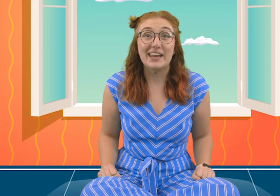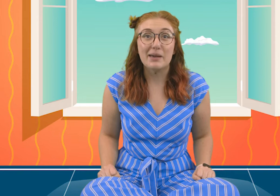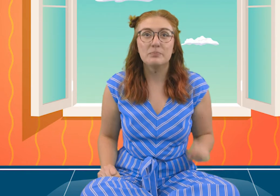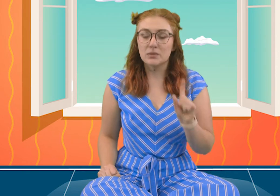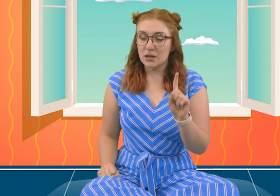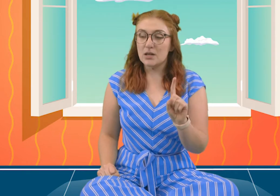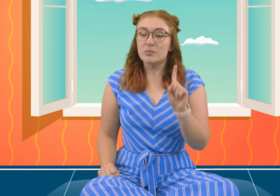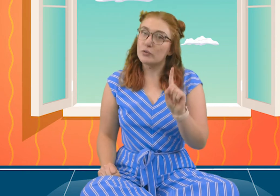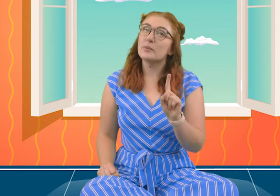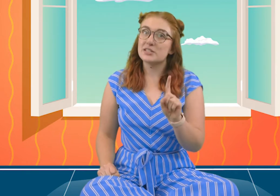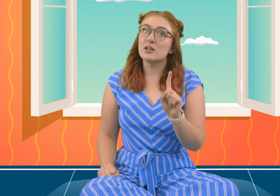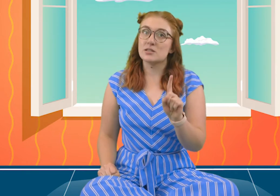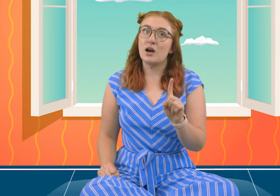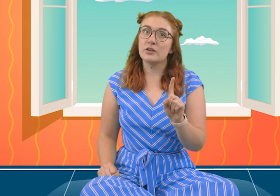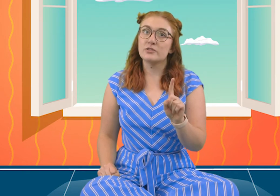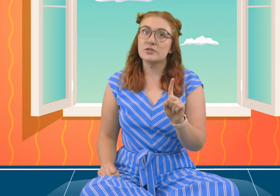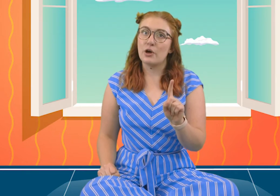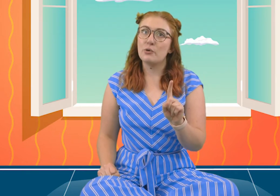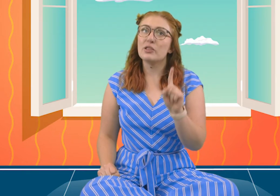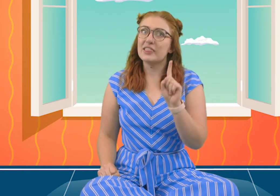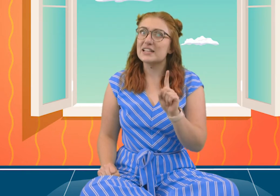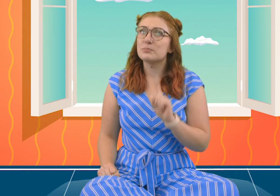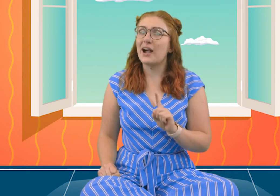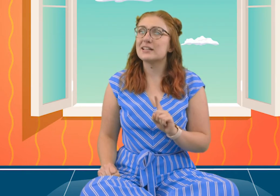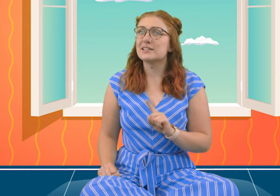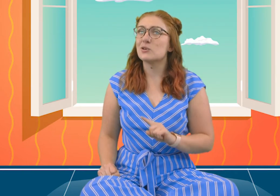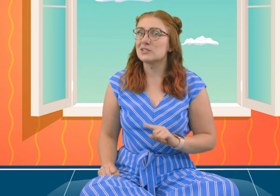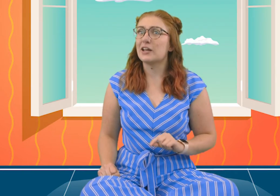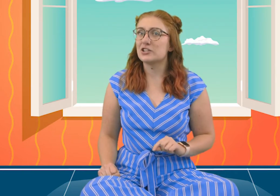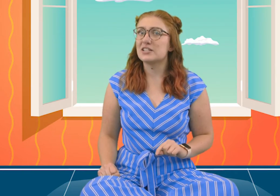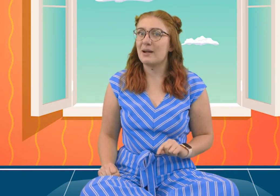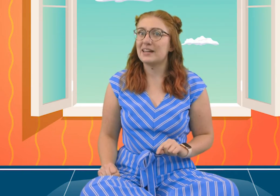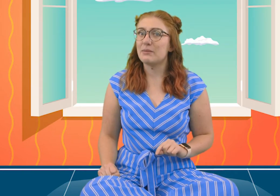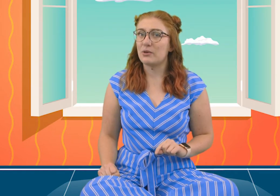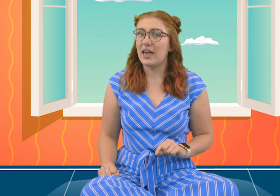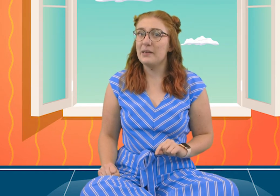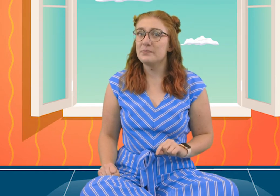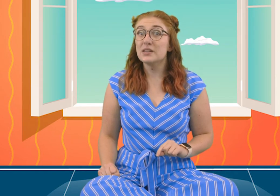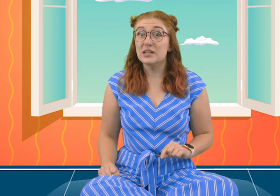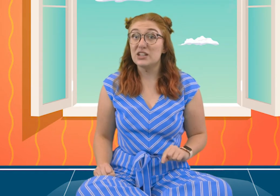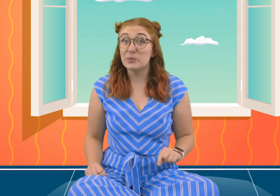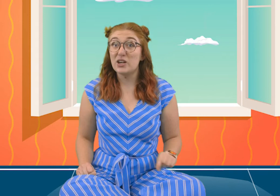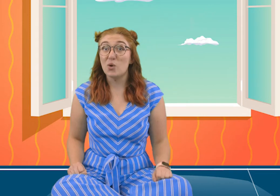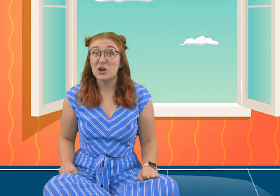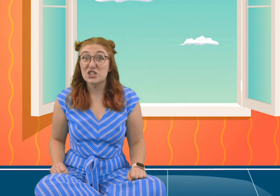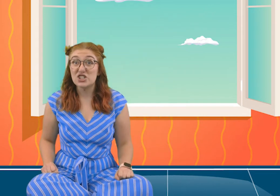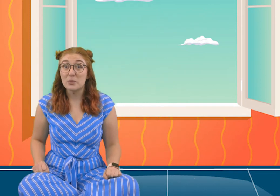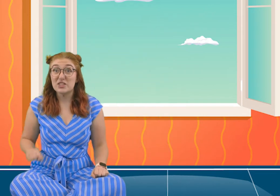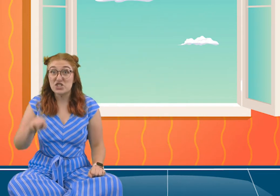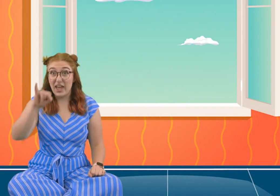name. Before we start the song, though, let's practice those letters to my name, okay? Here we go. We're going to start with a J